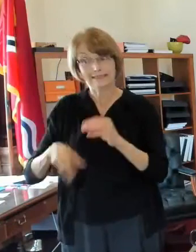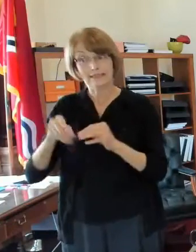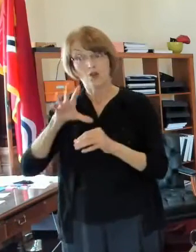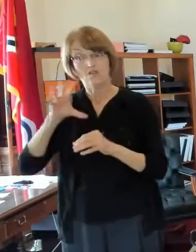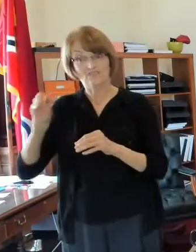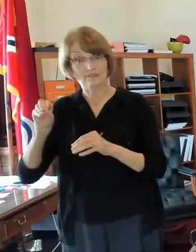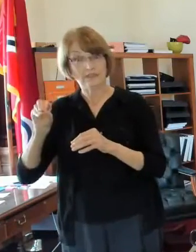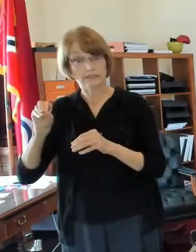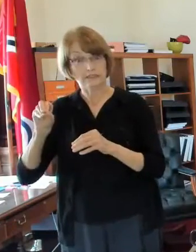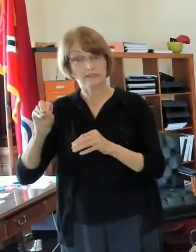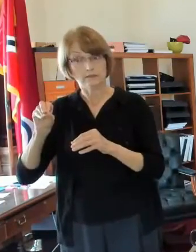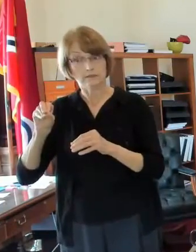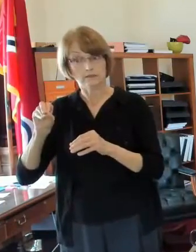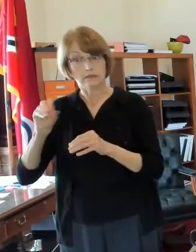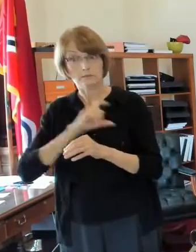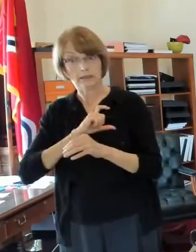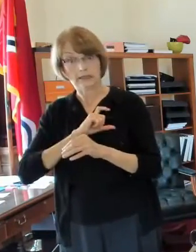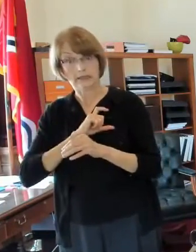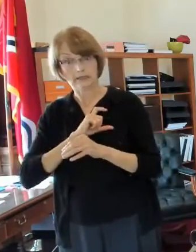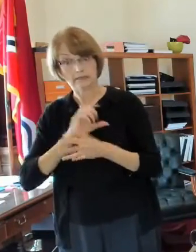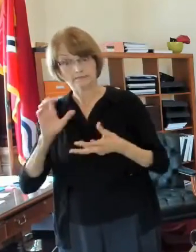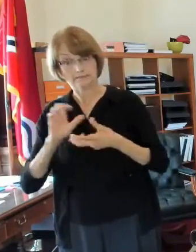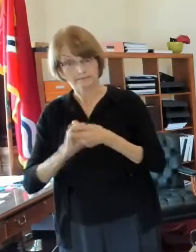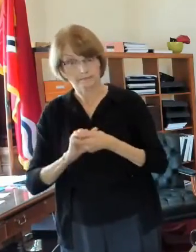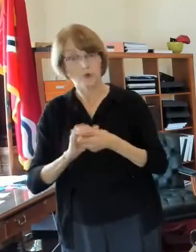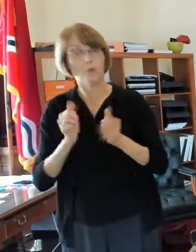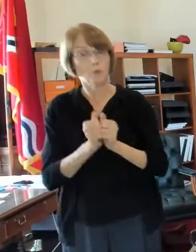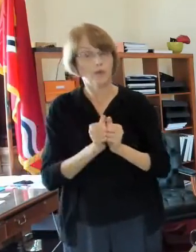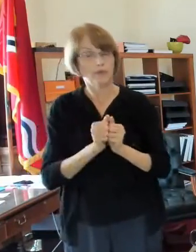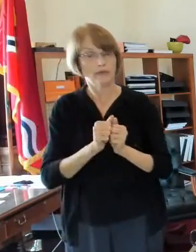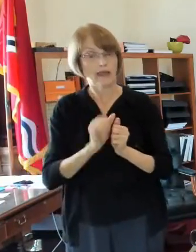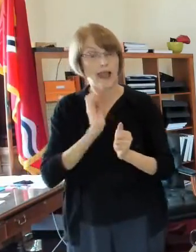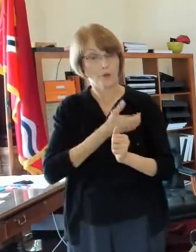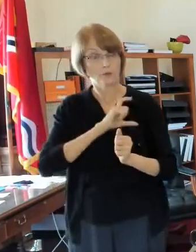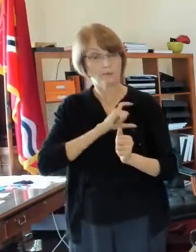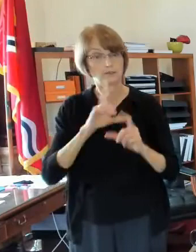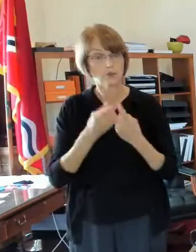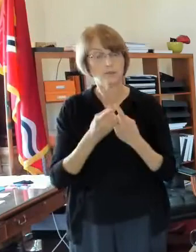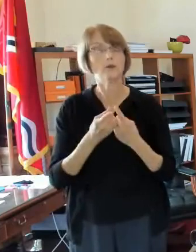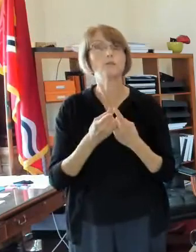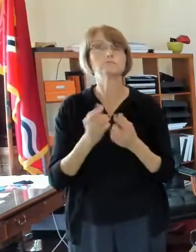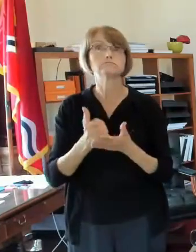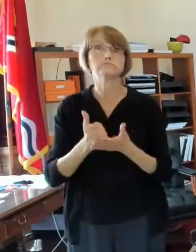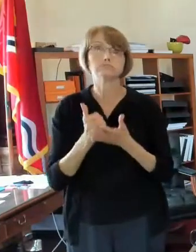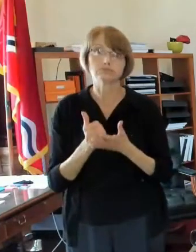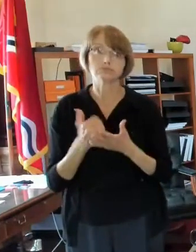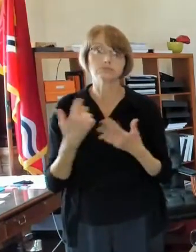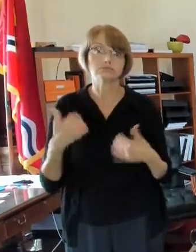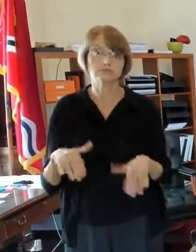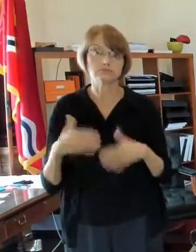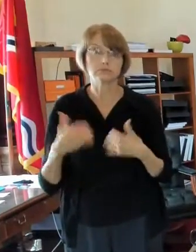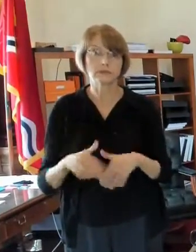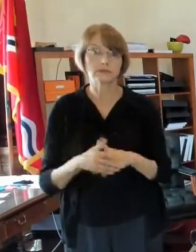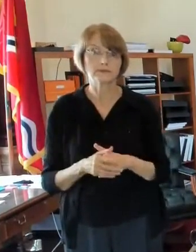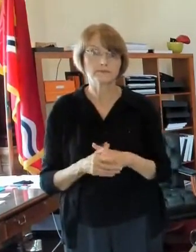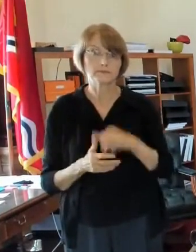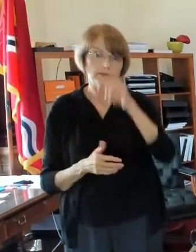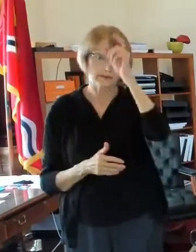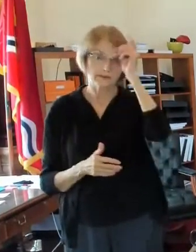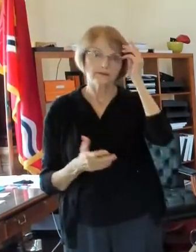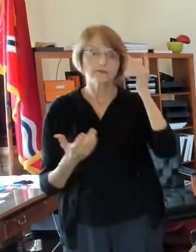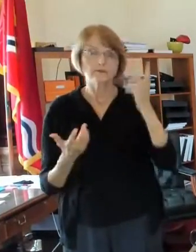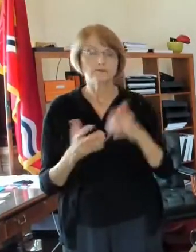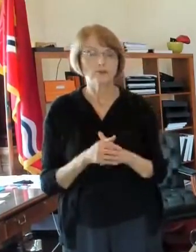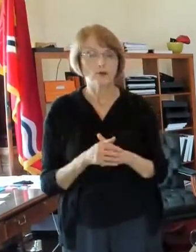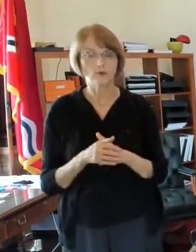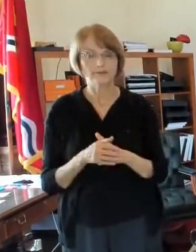our police department will be a big help so um it's a whole continuum